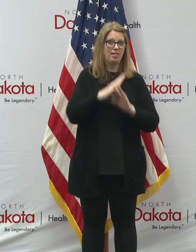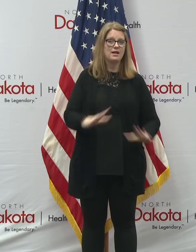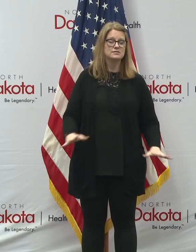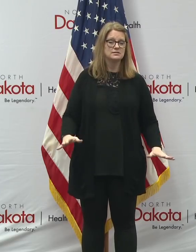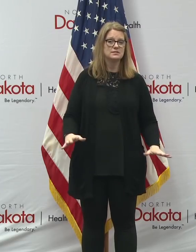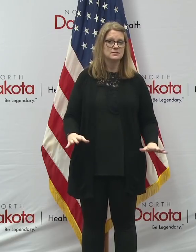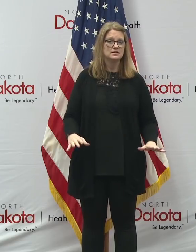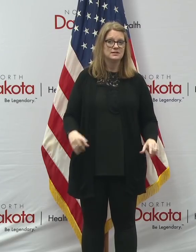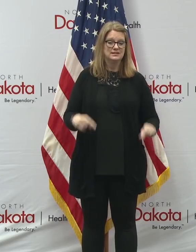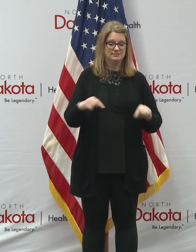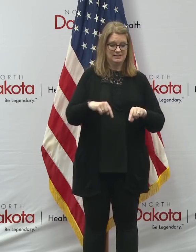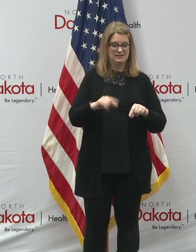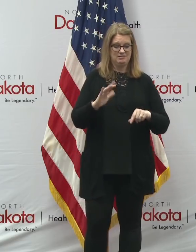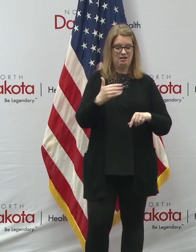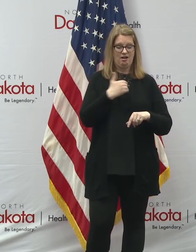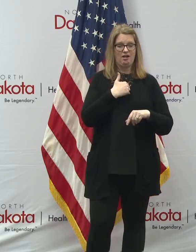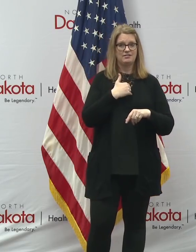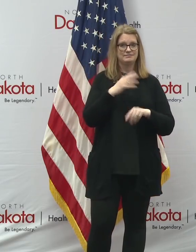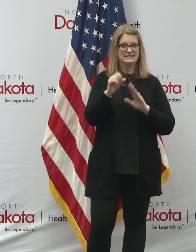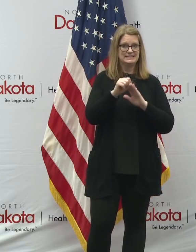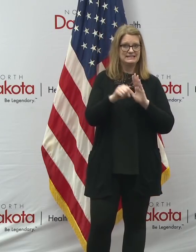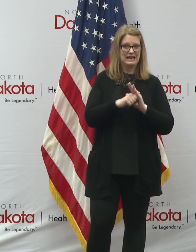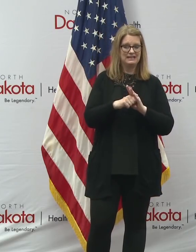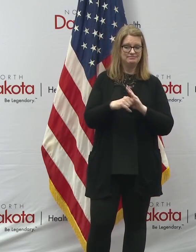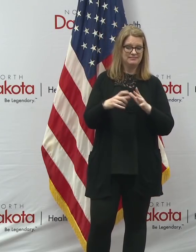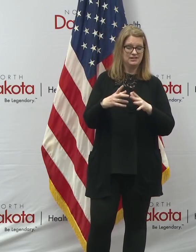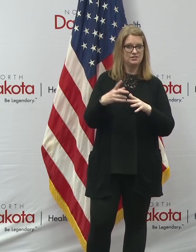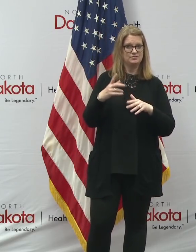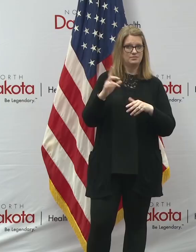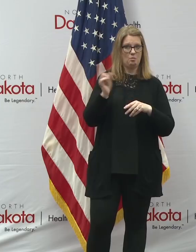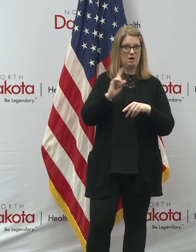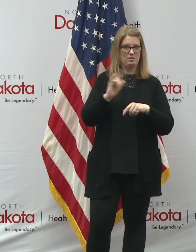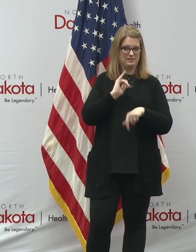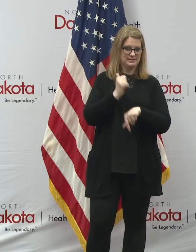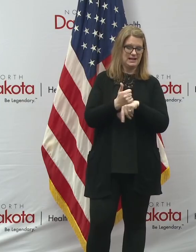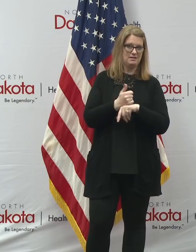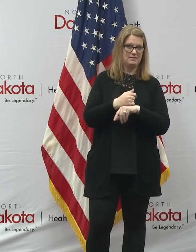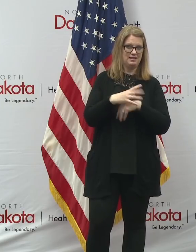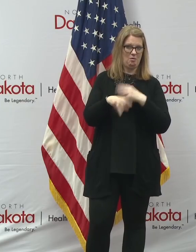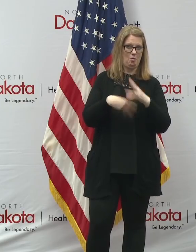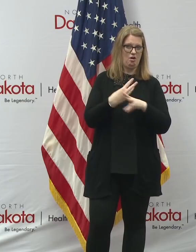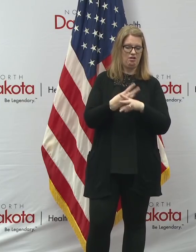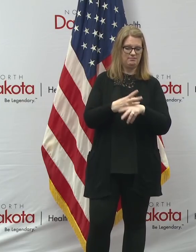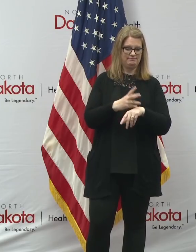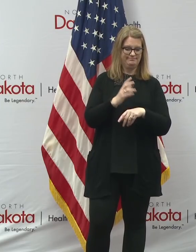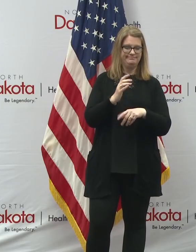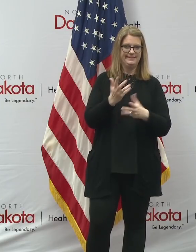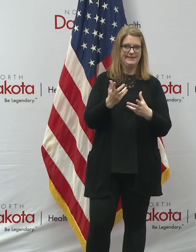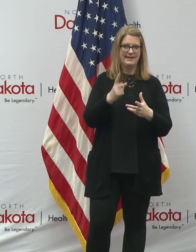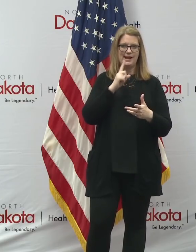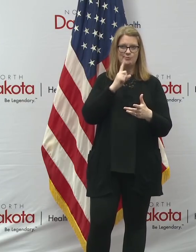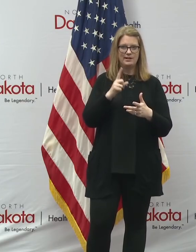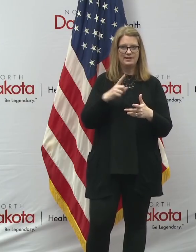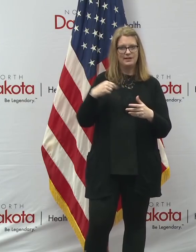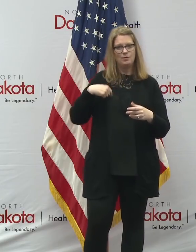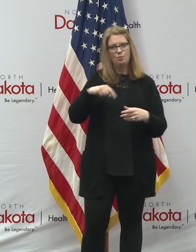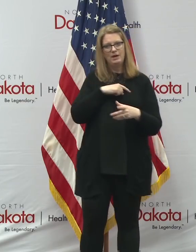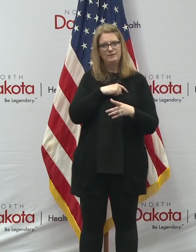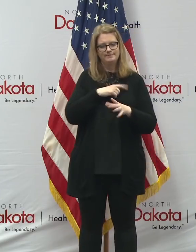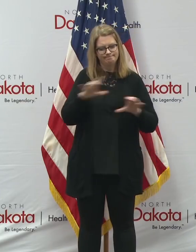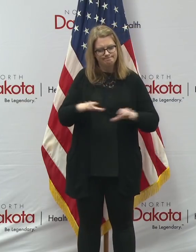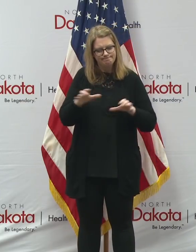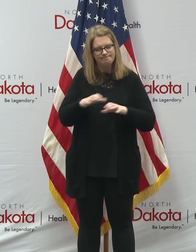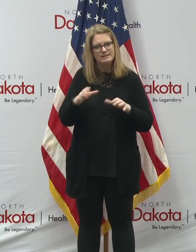where we are geographically and we've been collectively as a state taking the steps we've taken, uh, to reduce, uh, the impact of this from a health